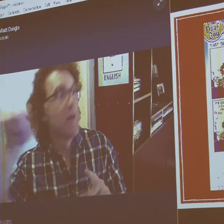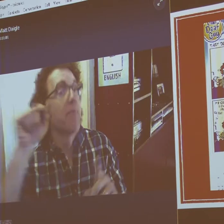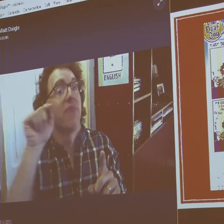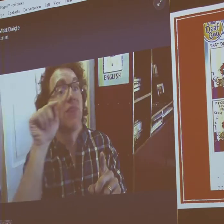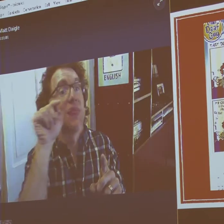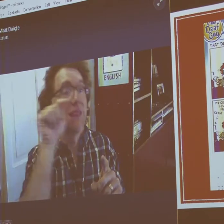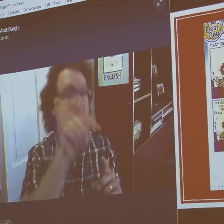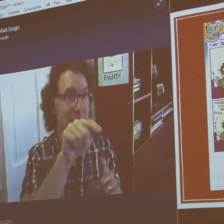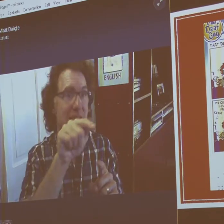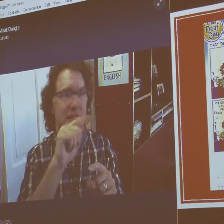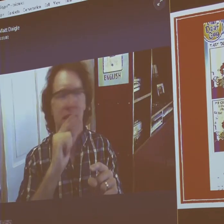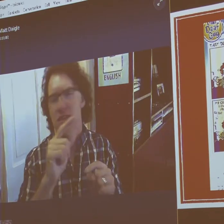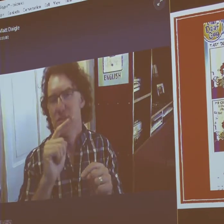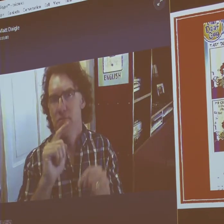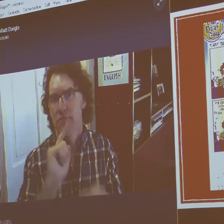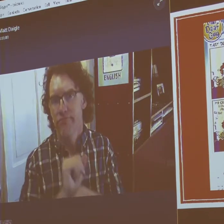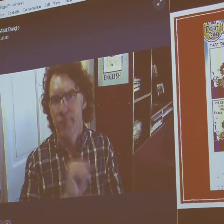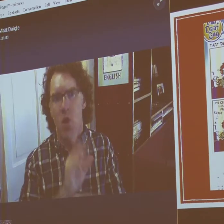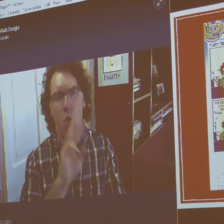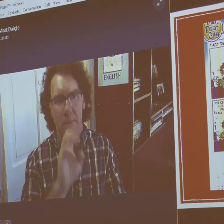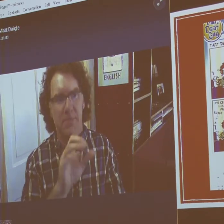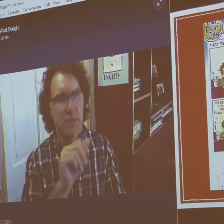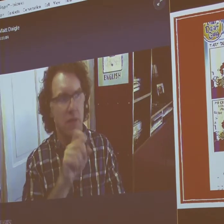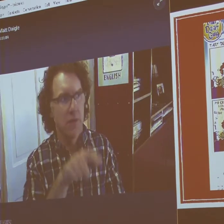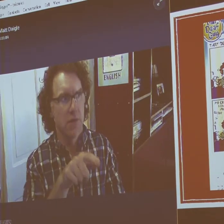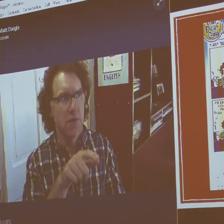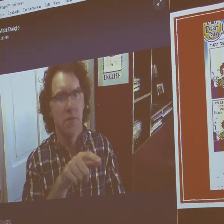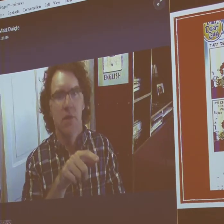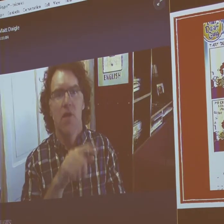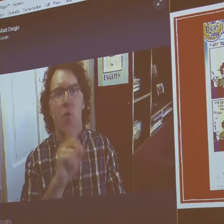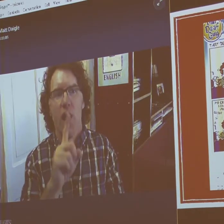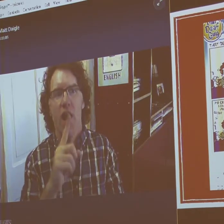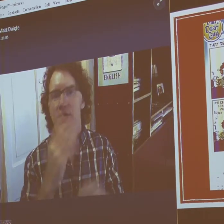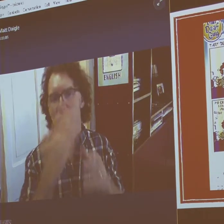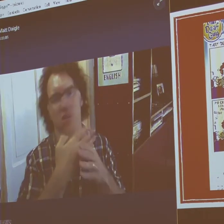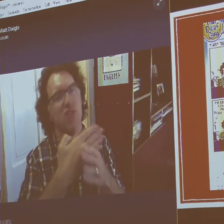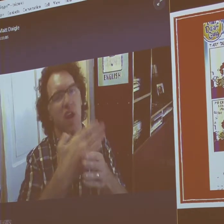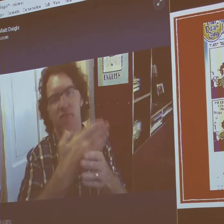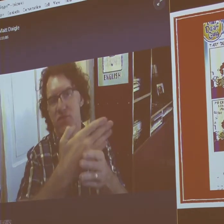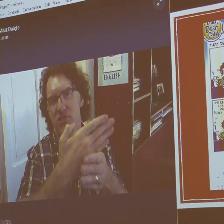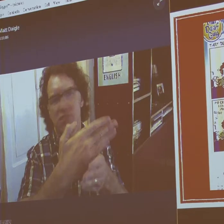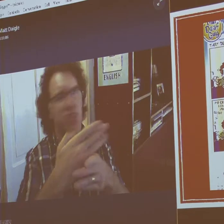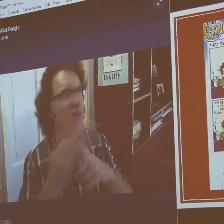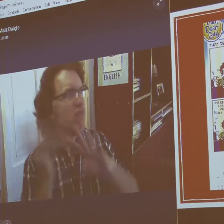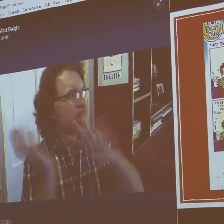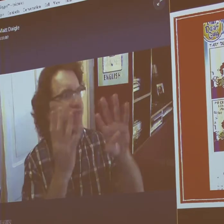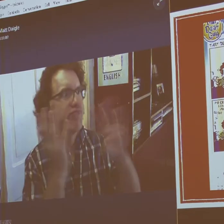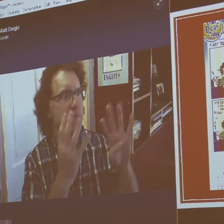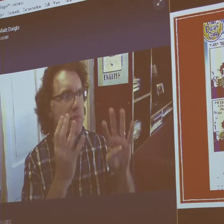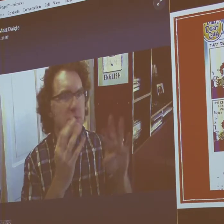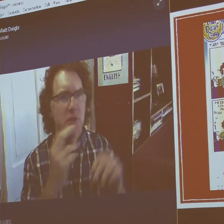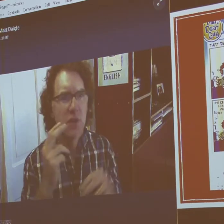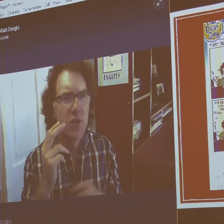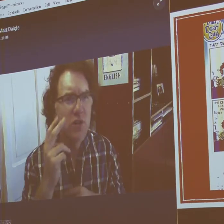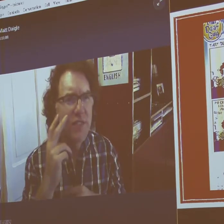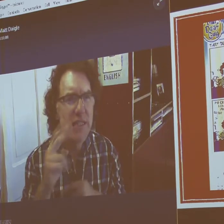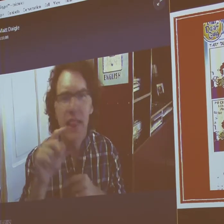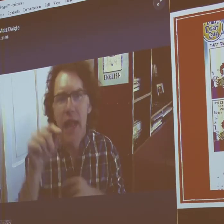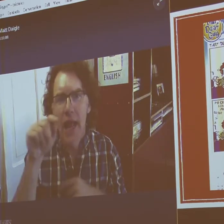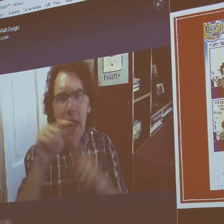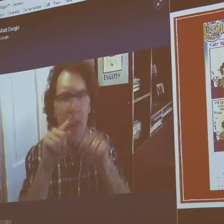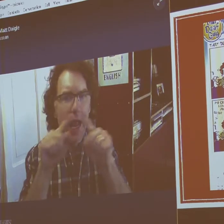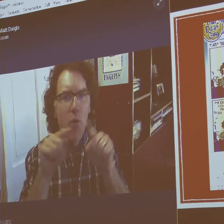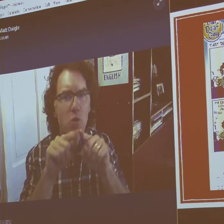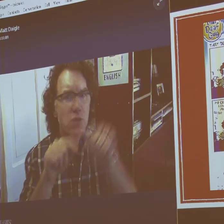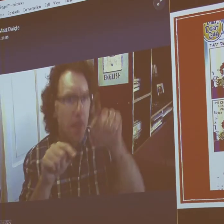And, of course, we have a Facebook page, excuse me, but this is our website, and we have all